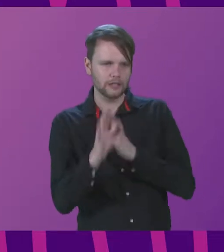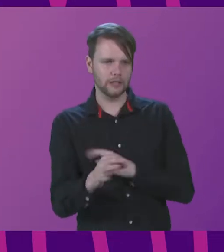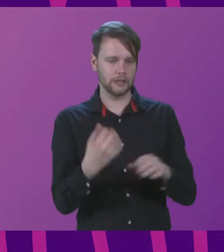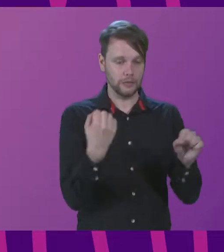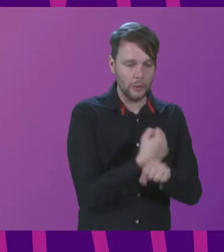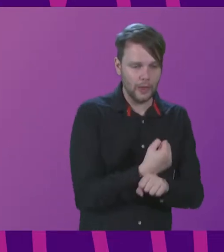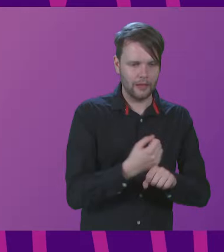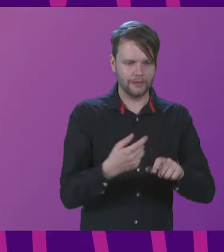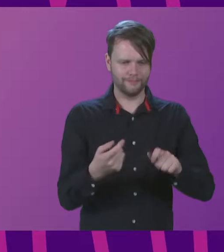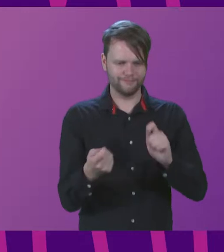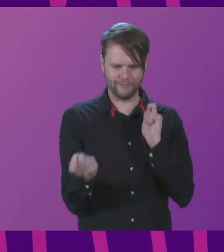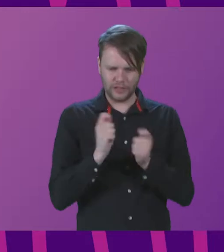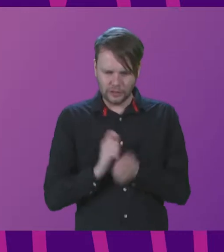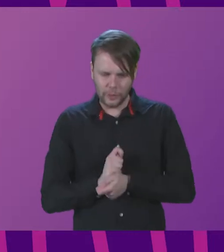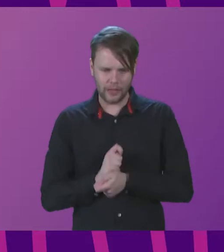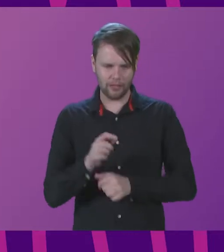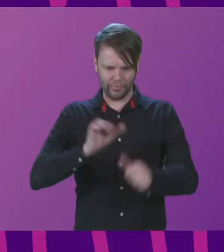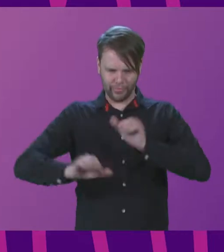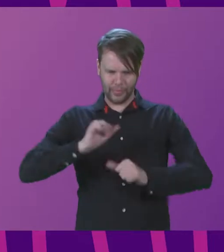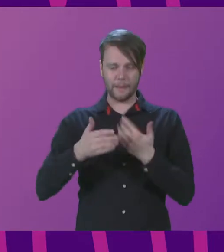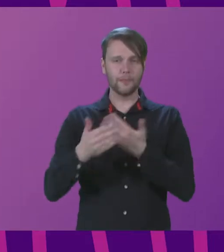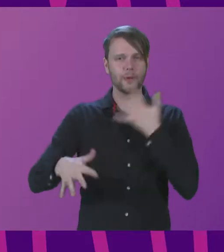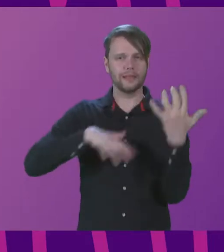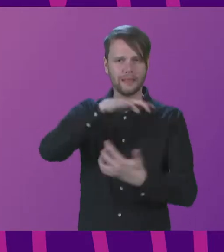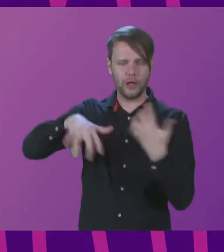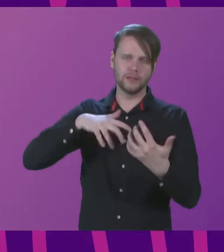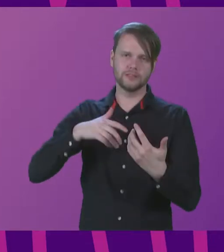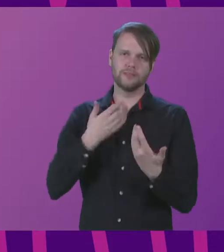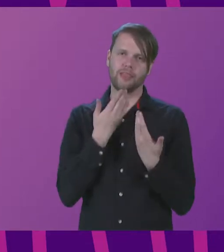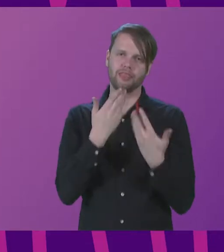undoing, more chaos. Thank you.